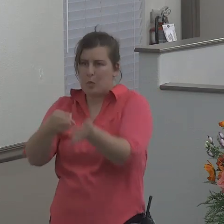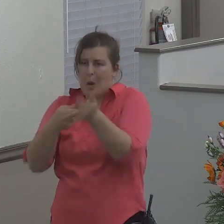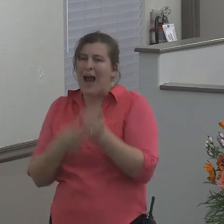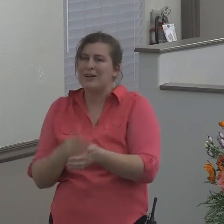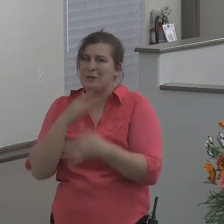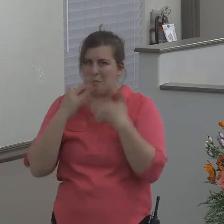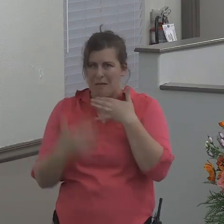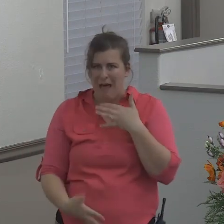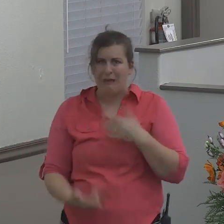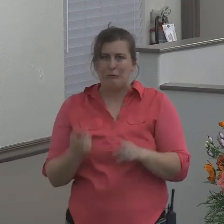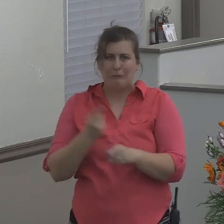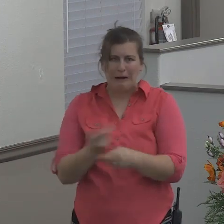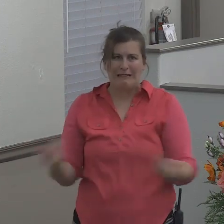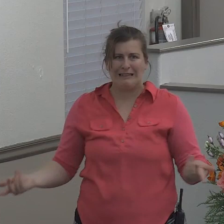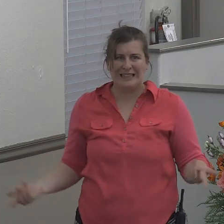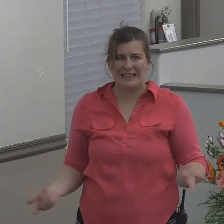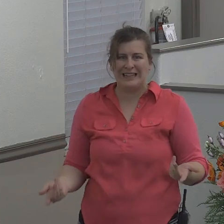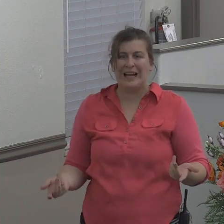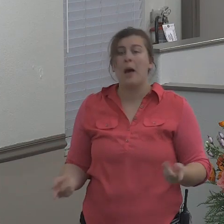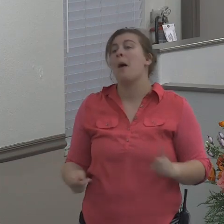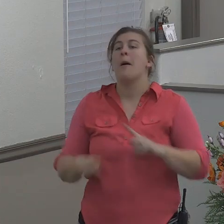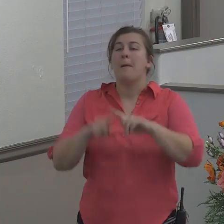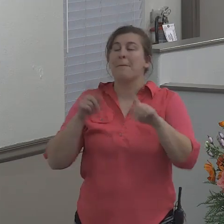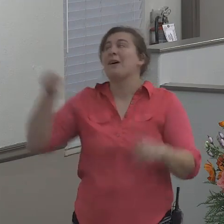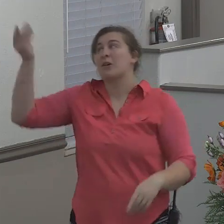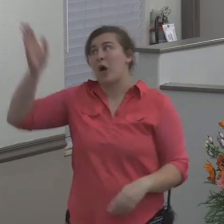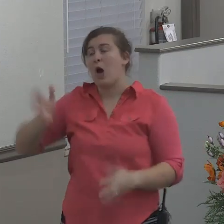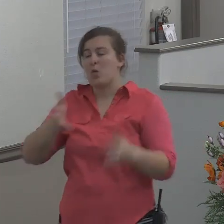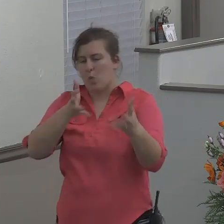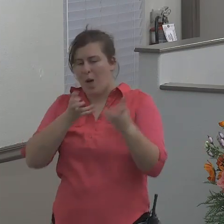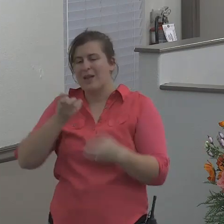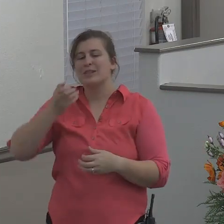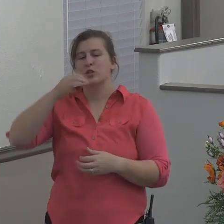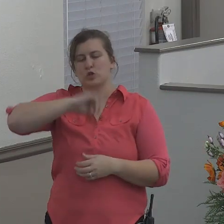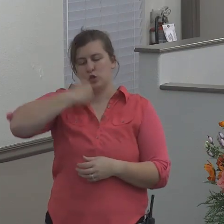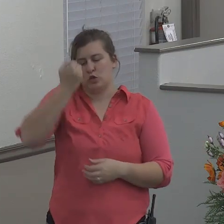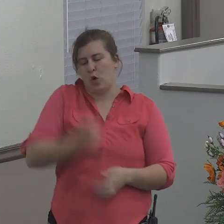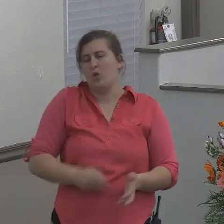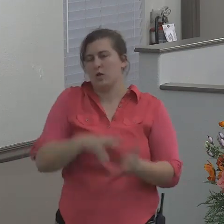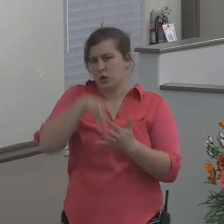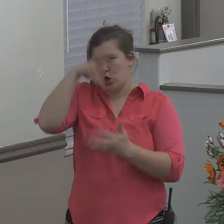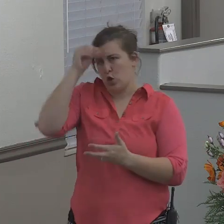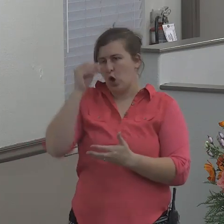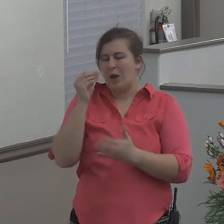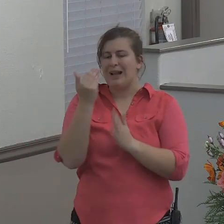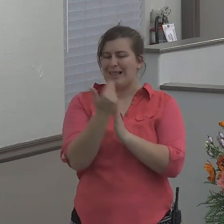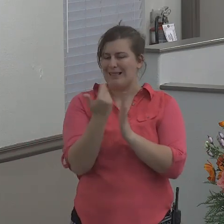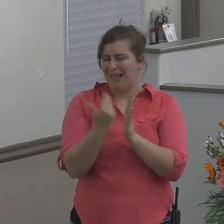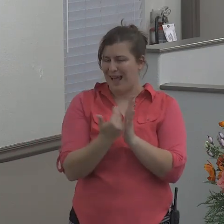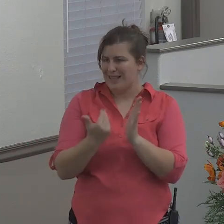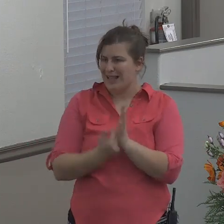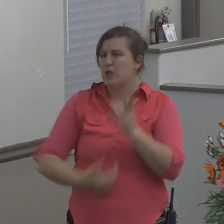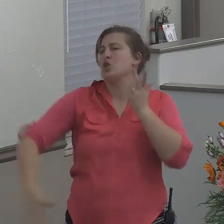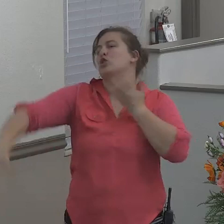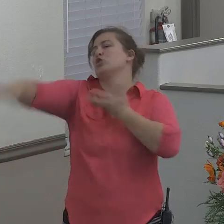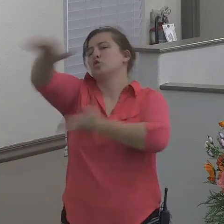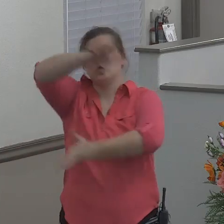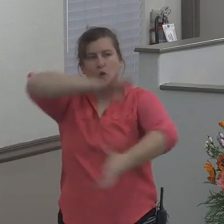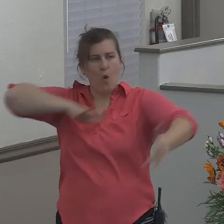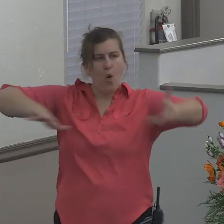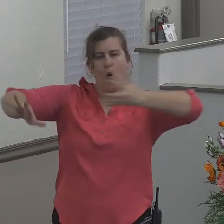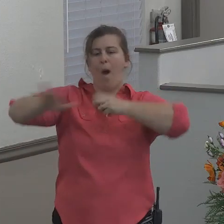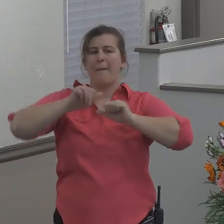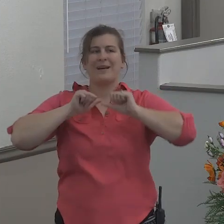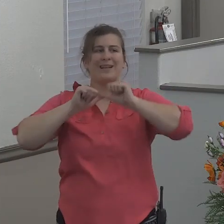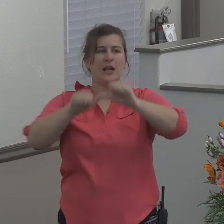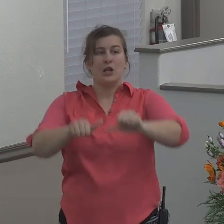sure Jonah learns his lesson. So the storm doesn't stop and eventually they do throw